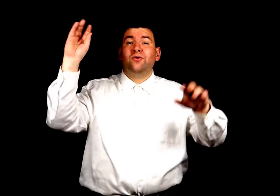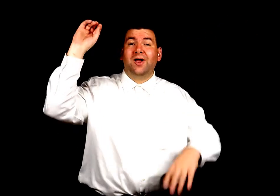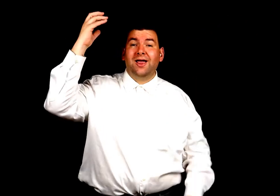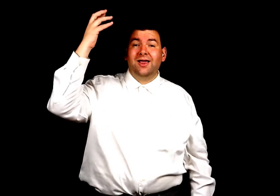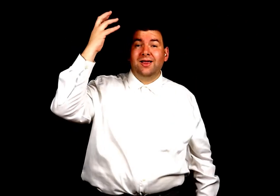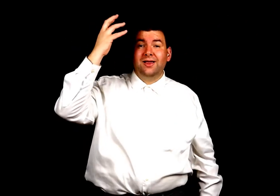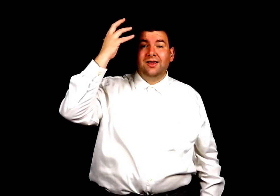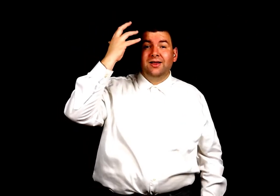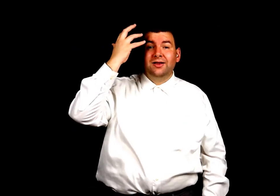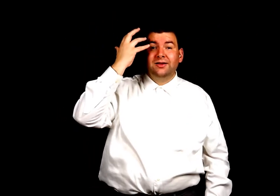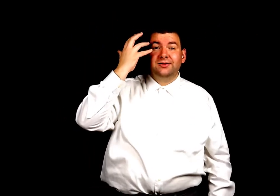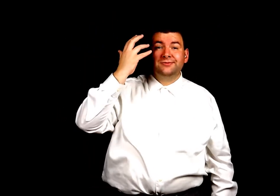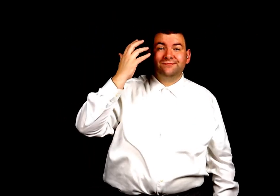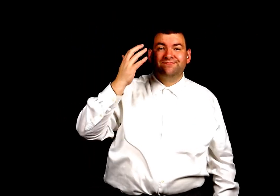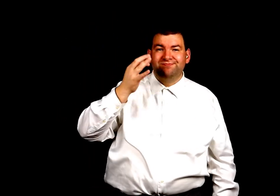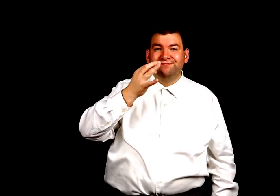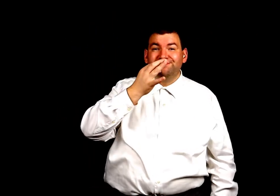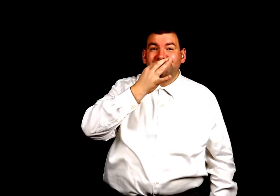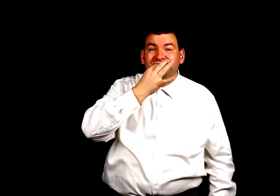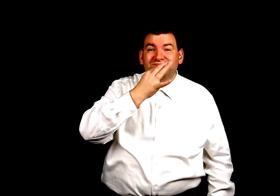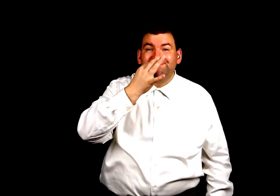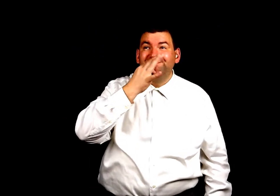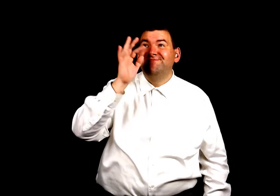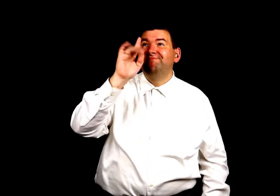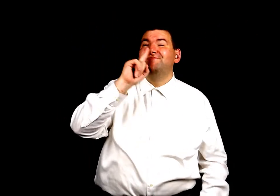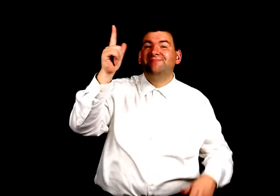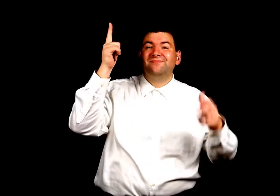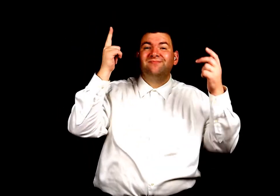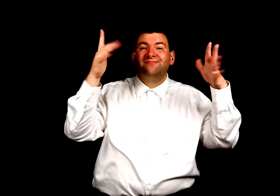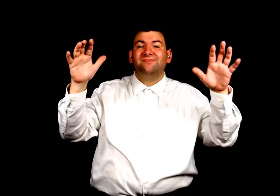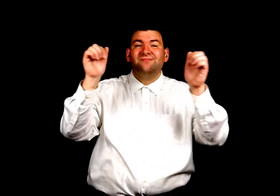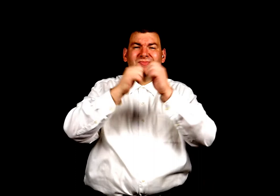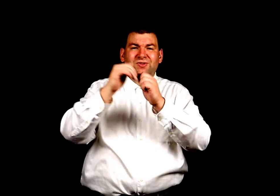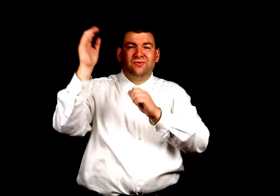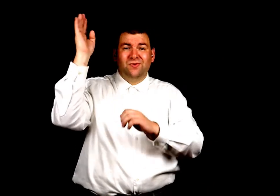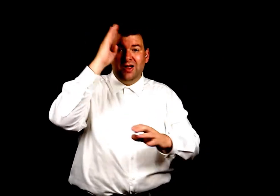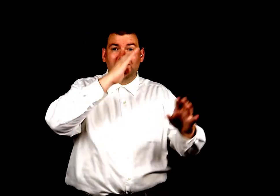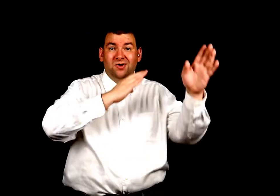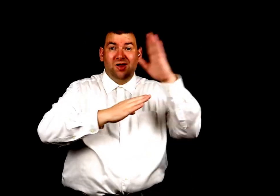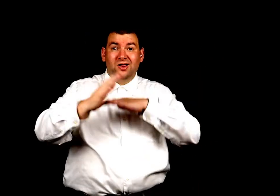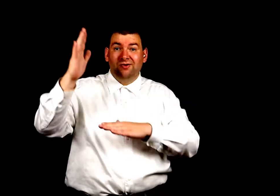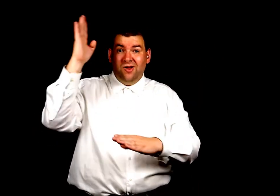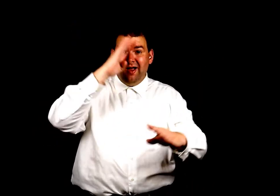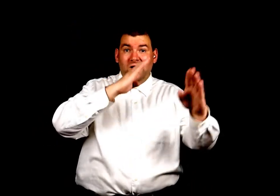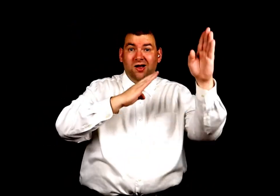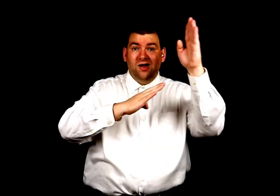grace We'll soon be done with troubles and trials